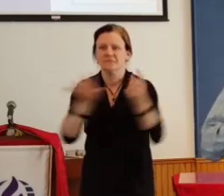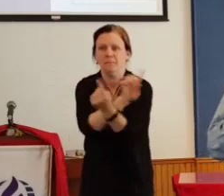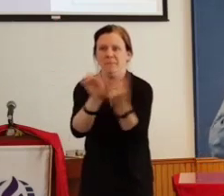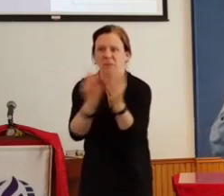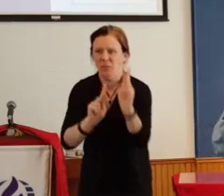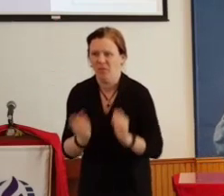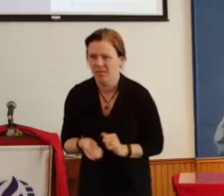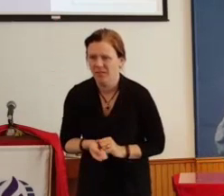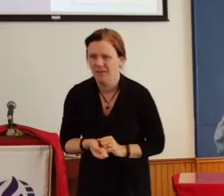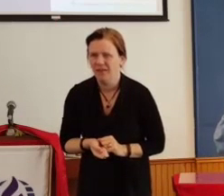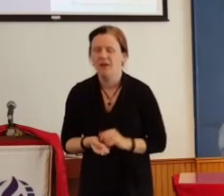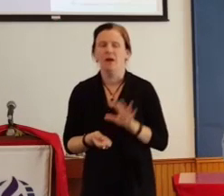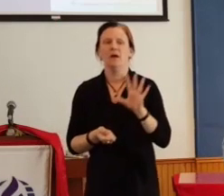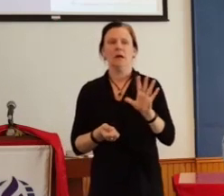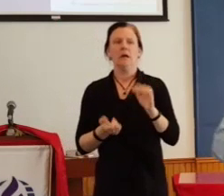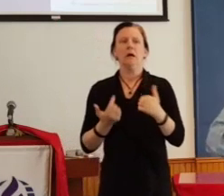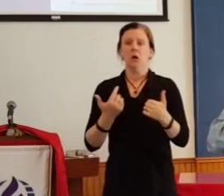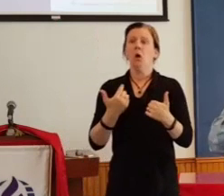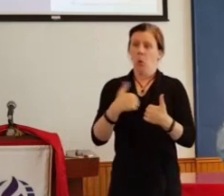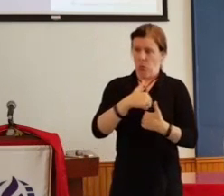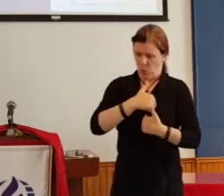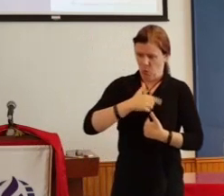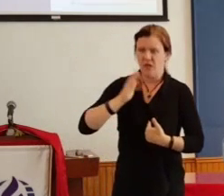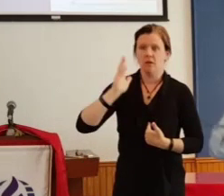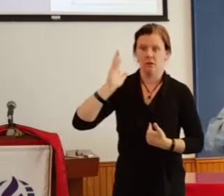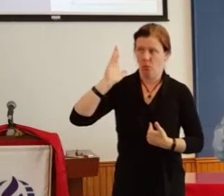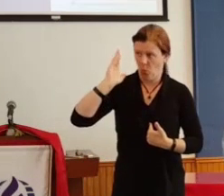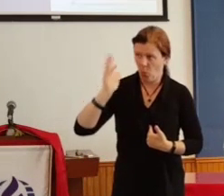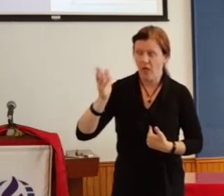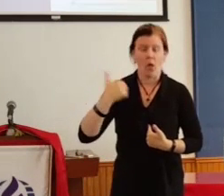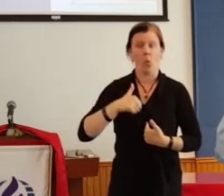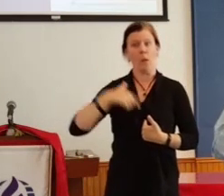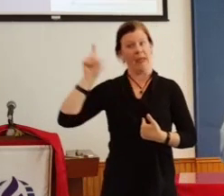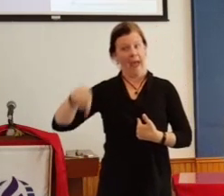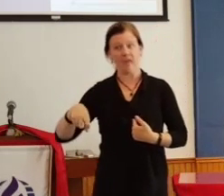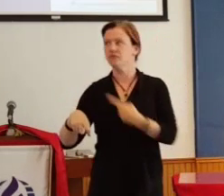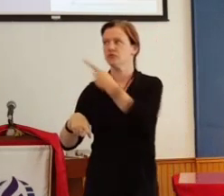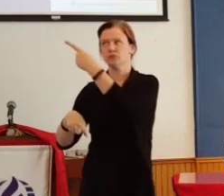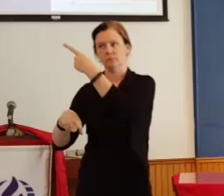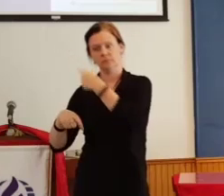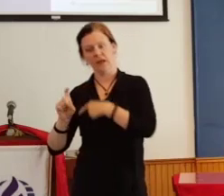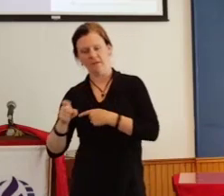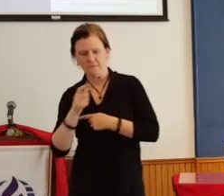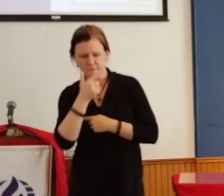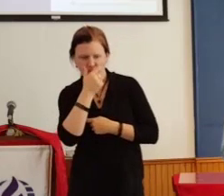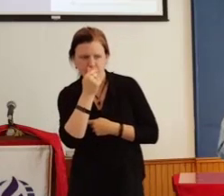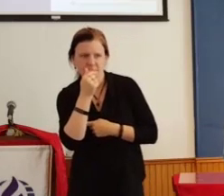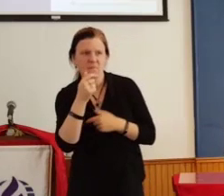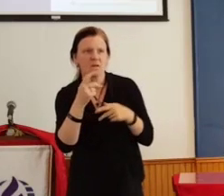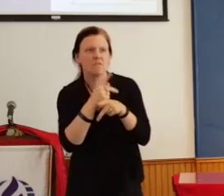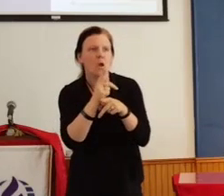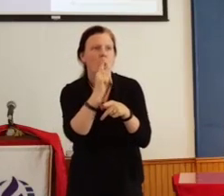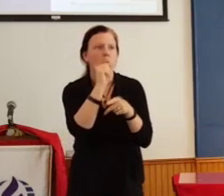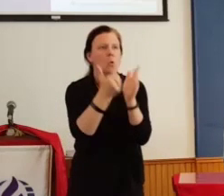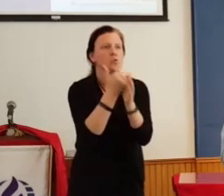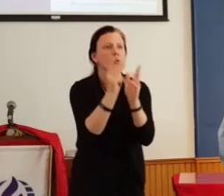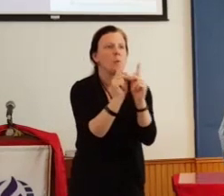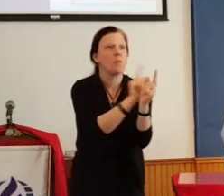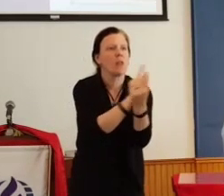We are going to. We will. We are bound to discover wonderful new opportunities ahead in the